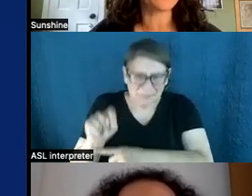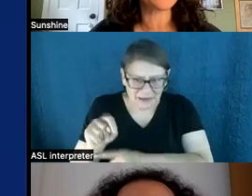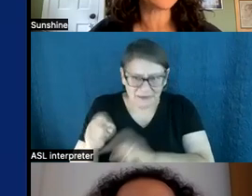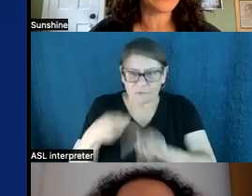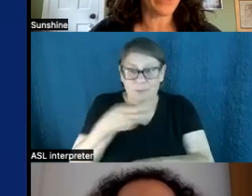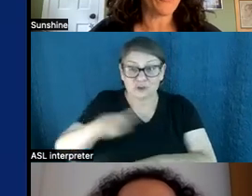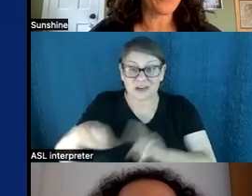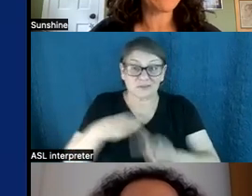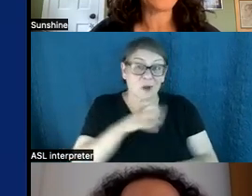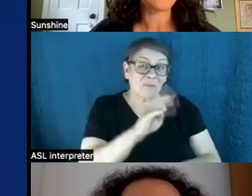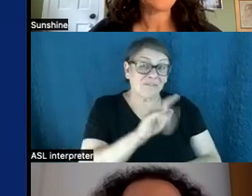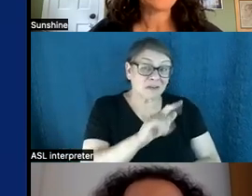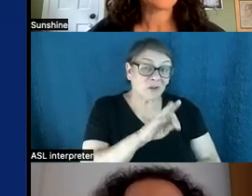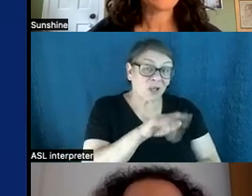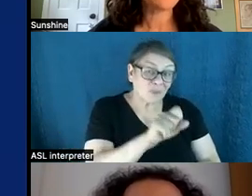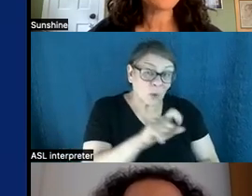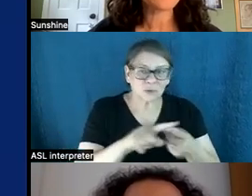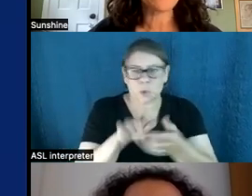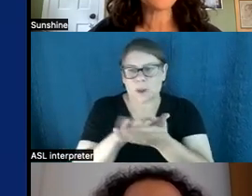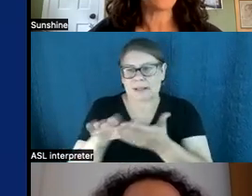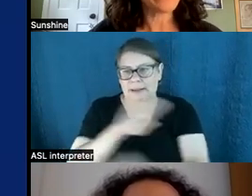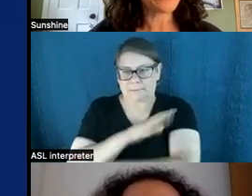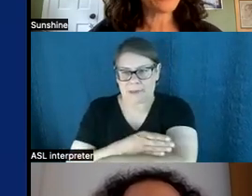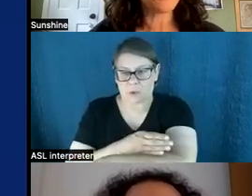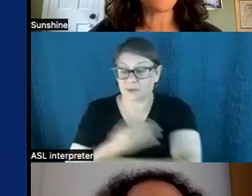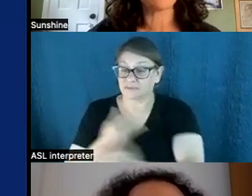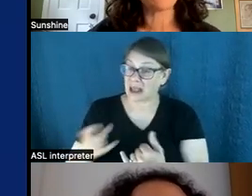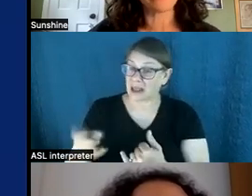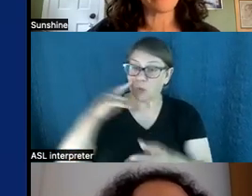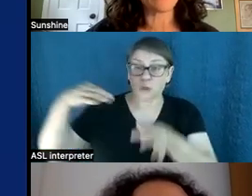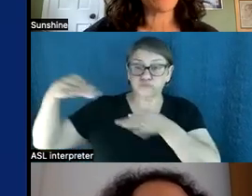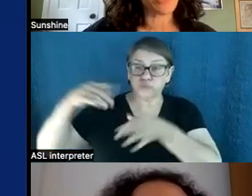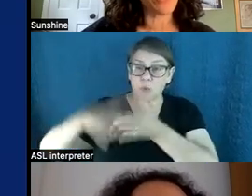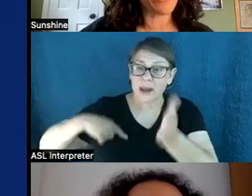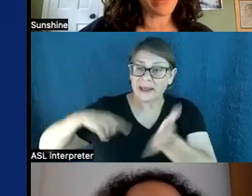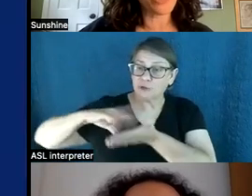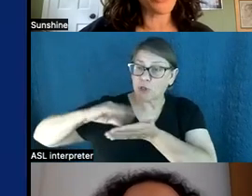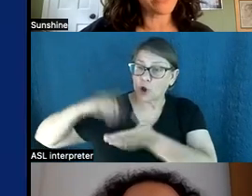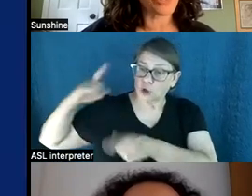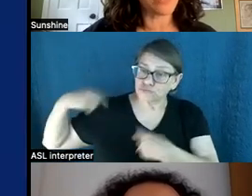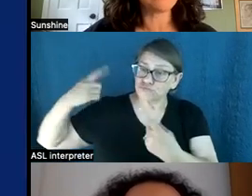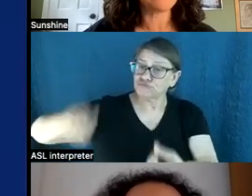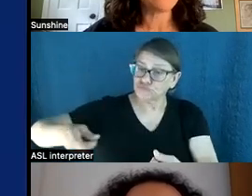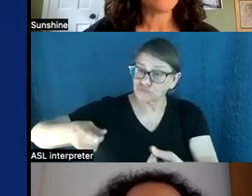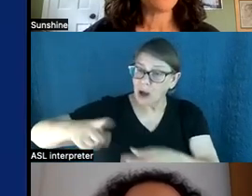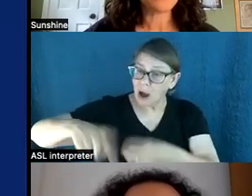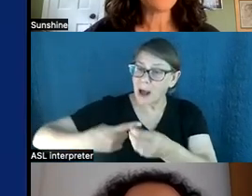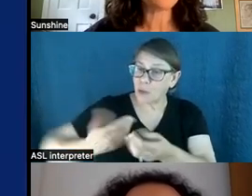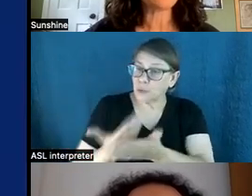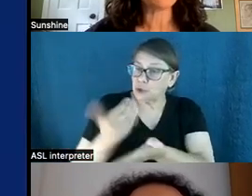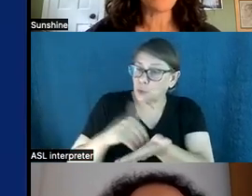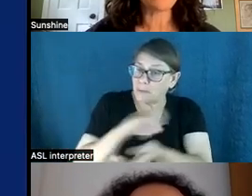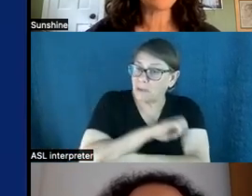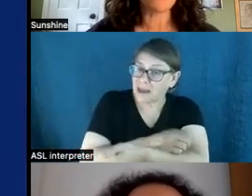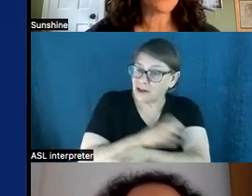fuels to clean power. Today, he will discuss what he's learned on the front lines of the renewable energy transition, from the